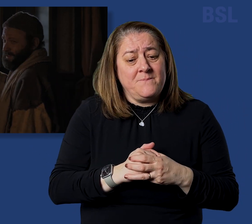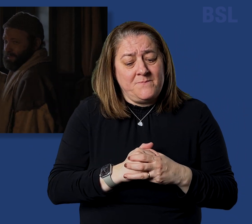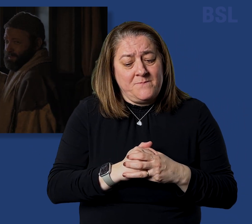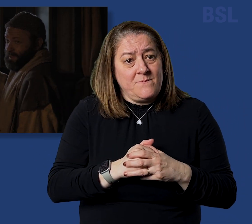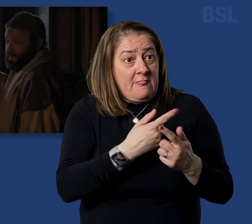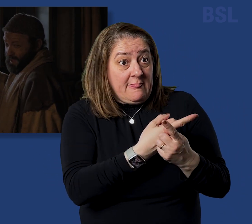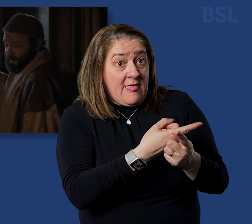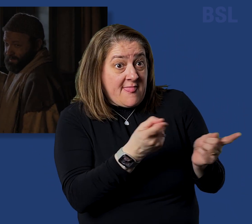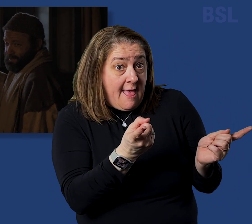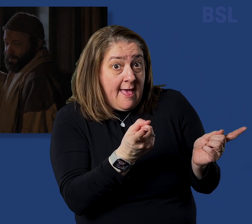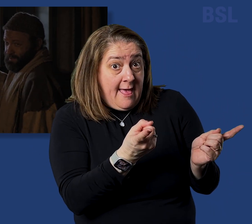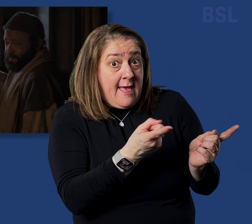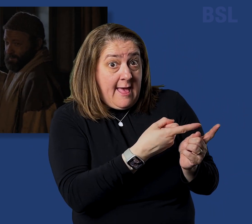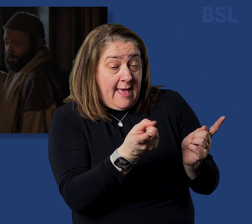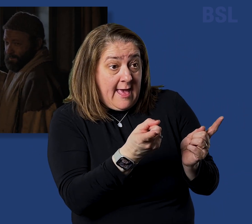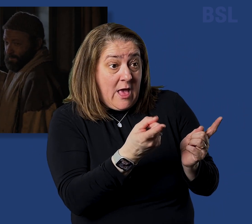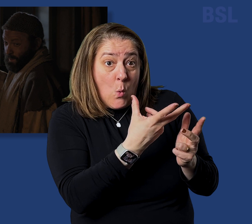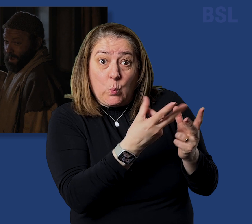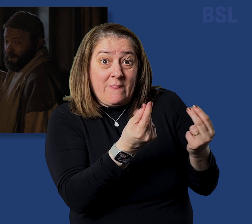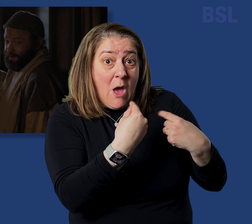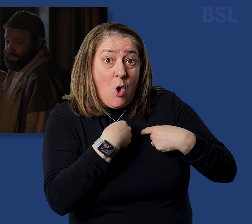that they, without us,